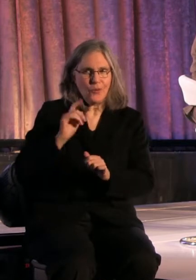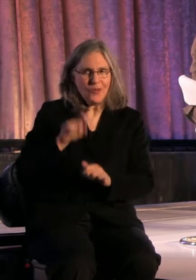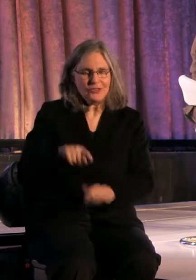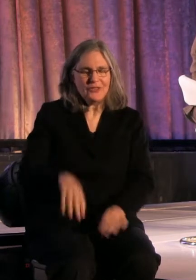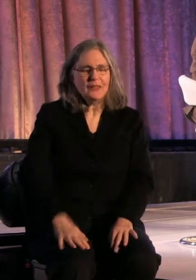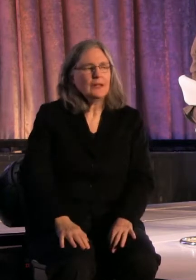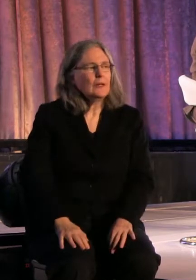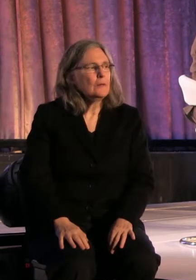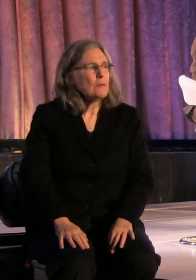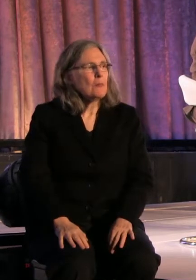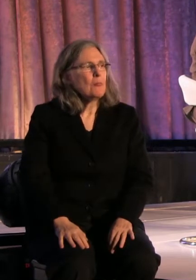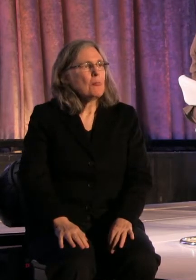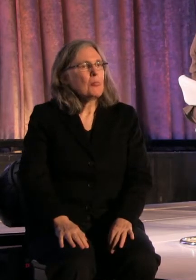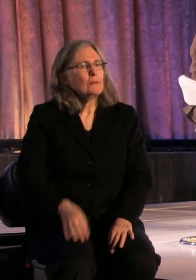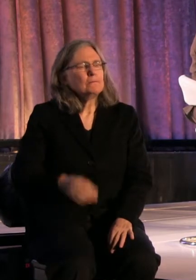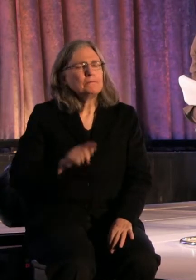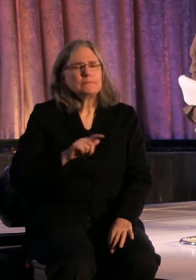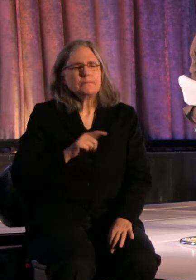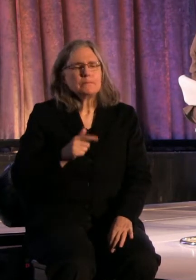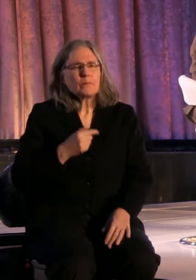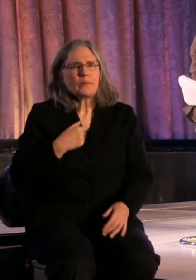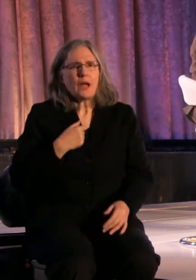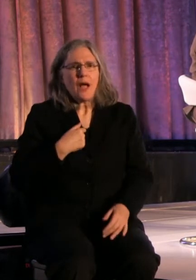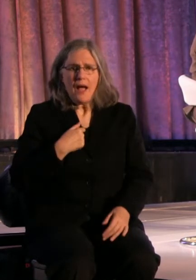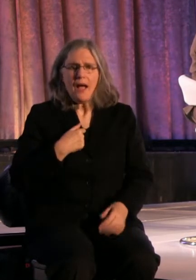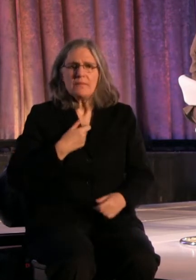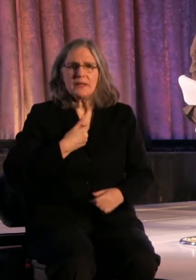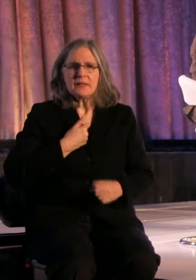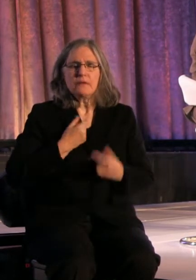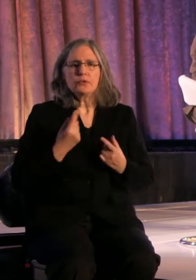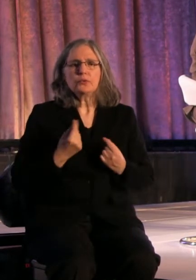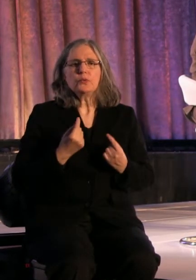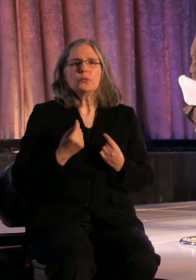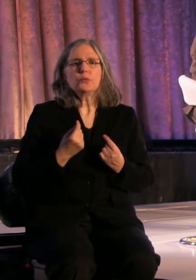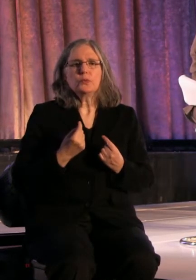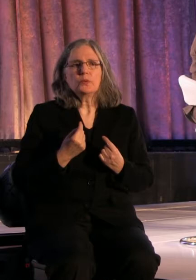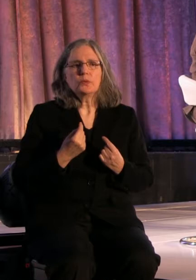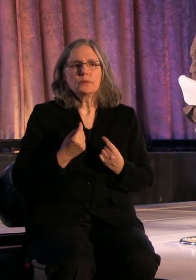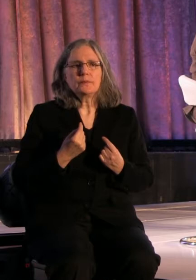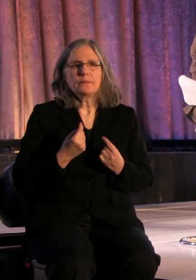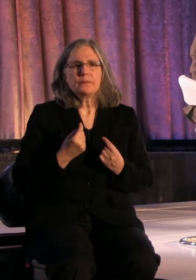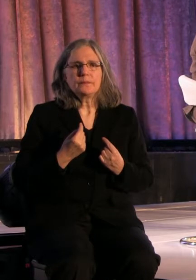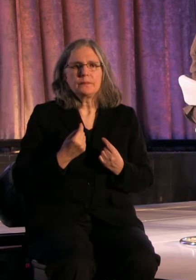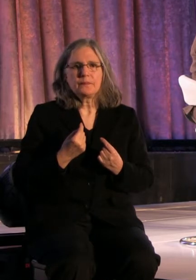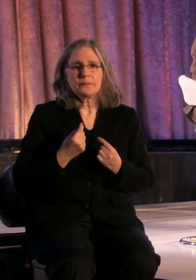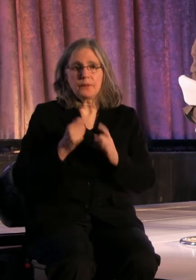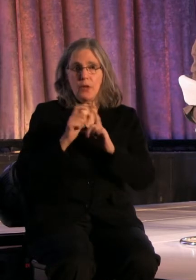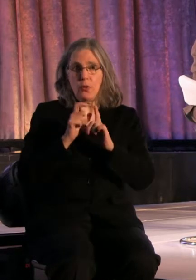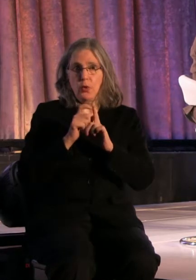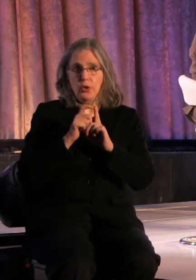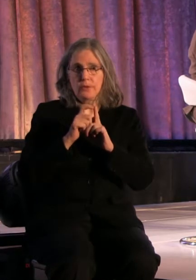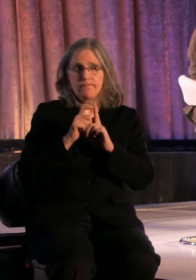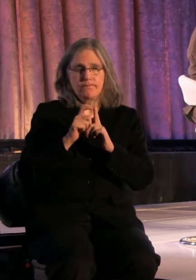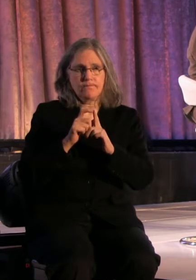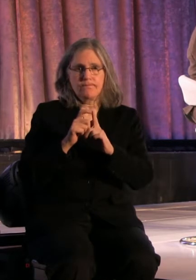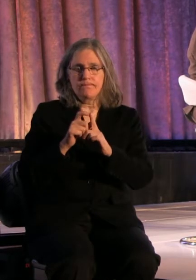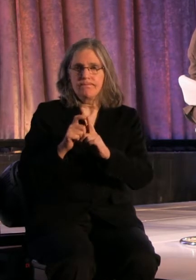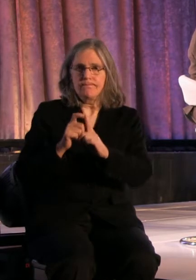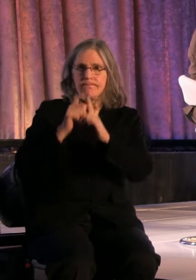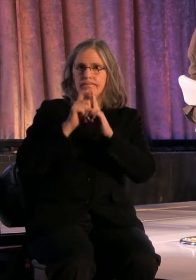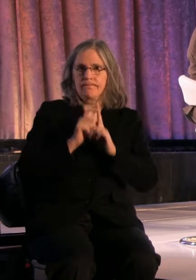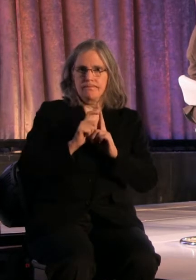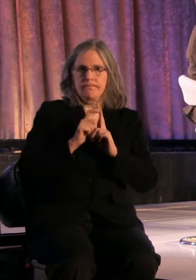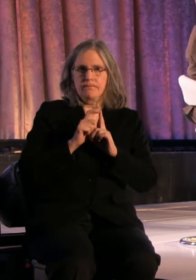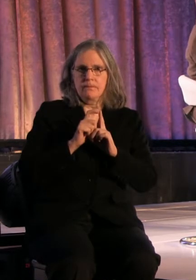I think what I did with GIMP, I don't know, was take the word and we use that word